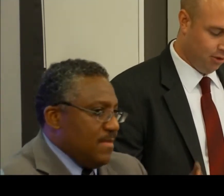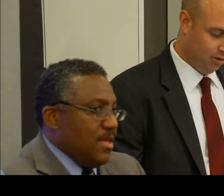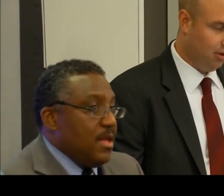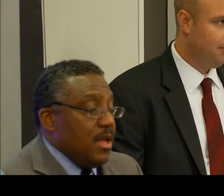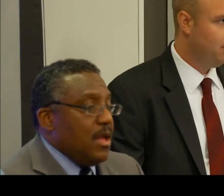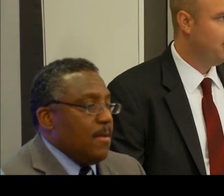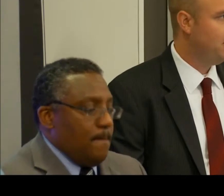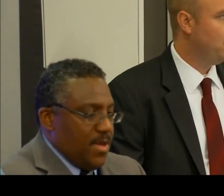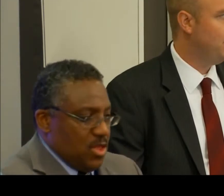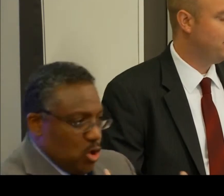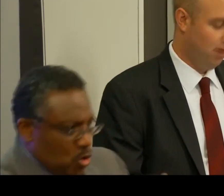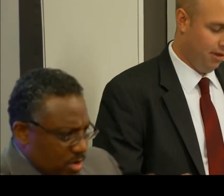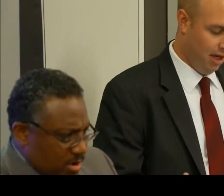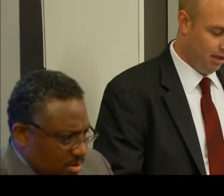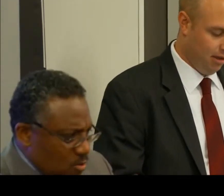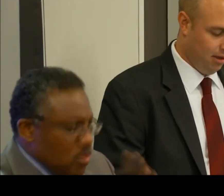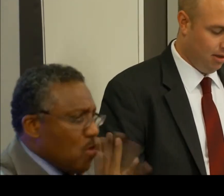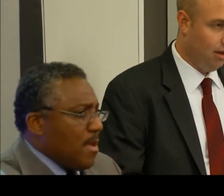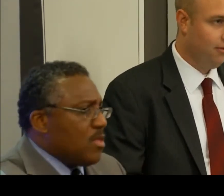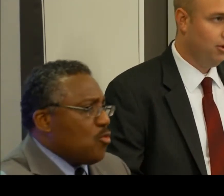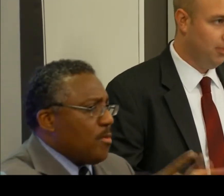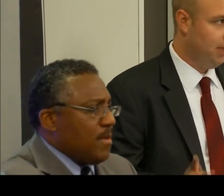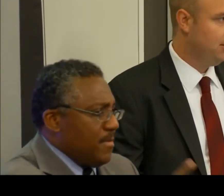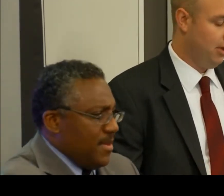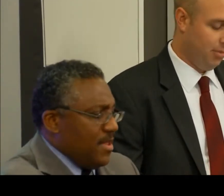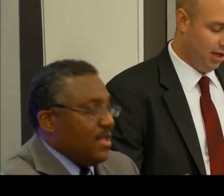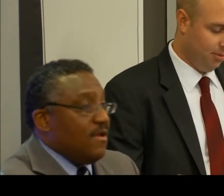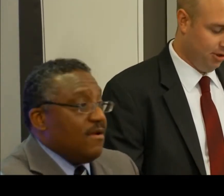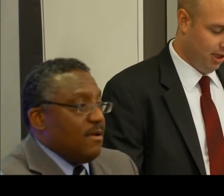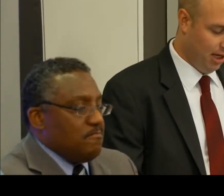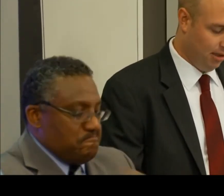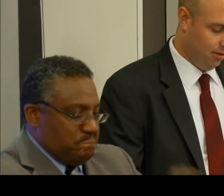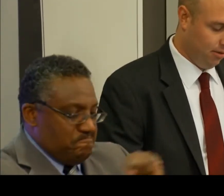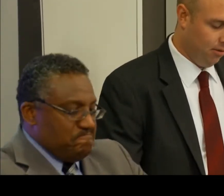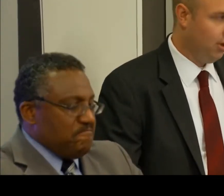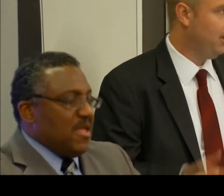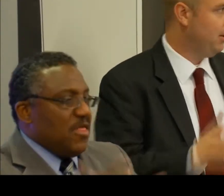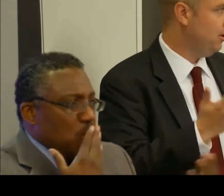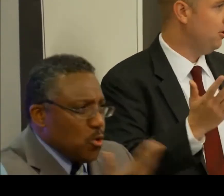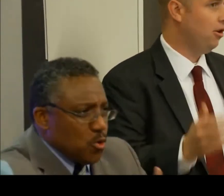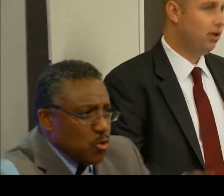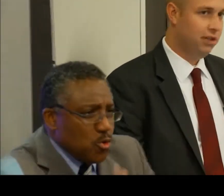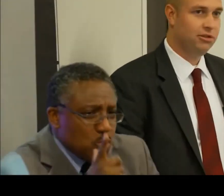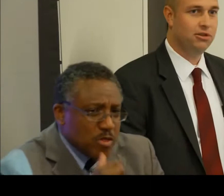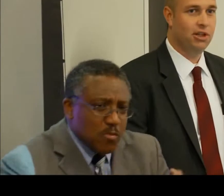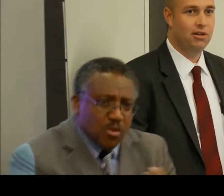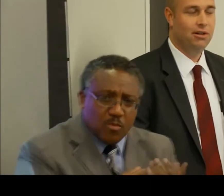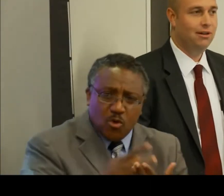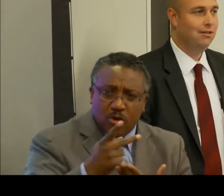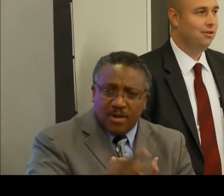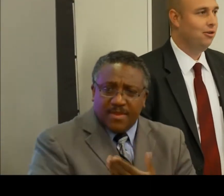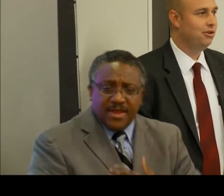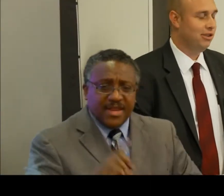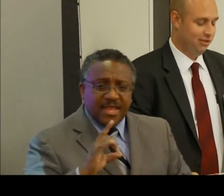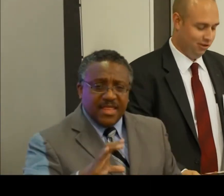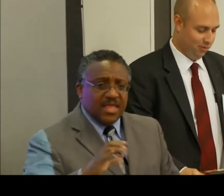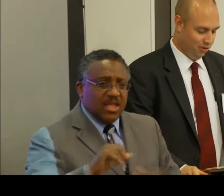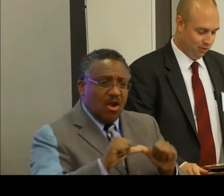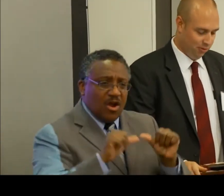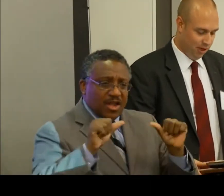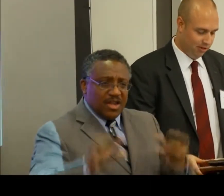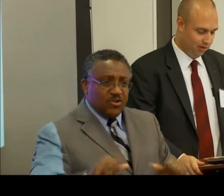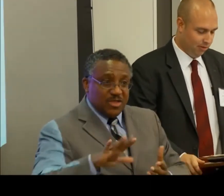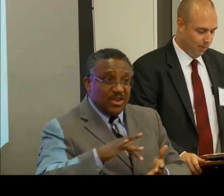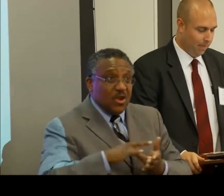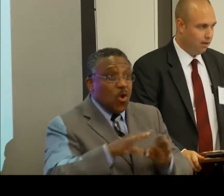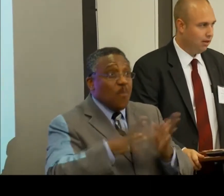minute, but just briefly I want to make sure I thank everyone that made this event possible today. I want to thank the District Architecture Center for hosting us in